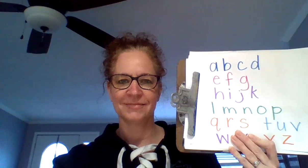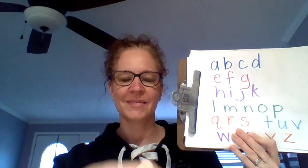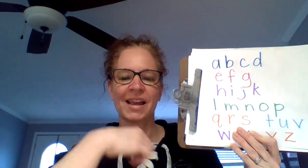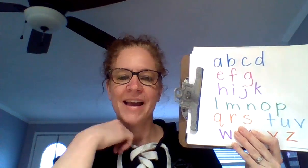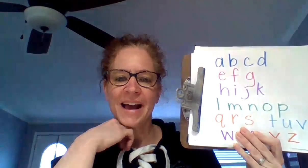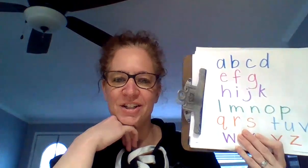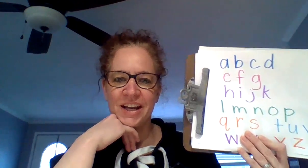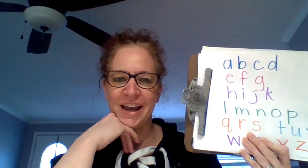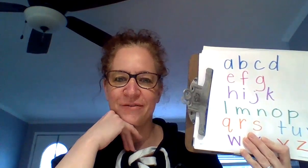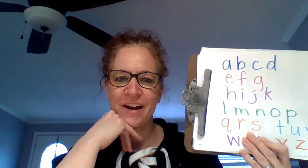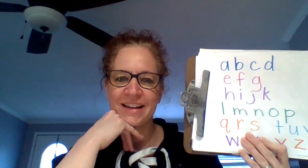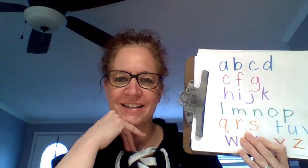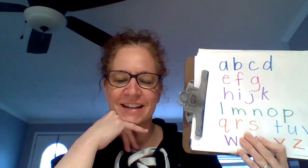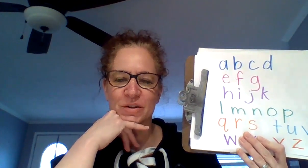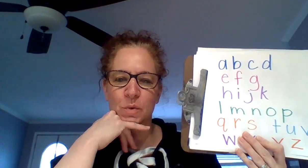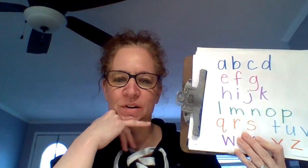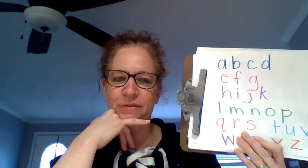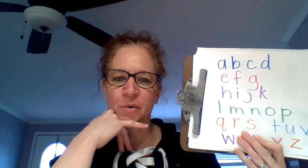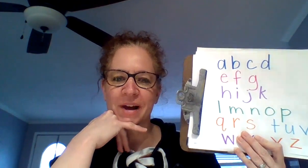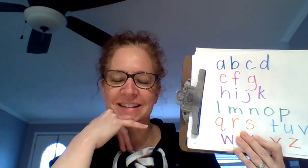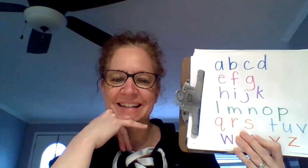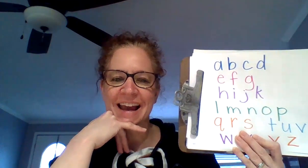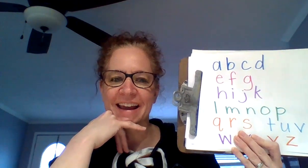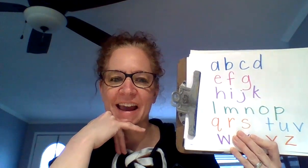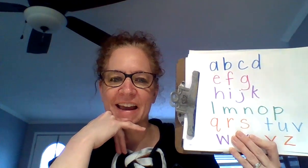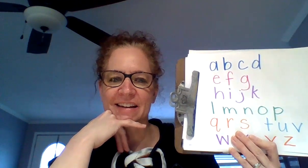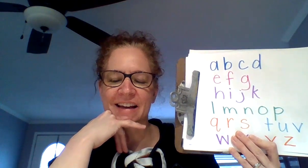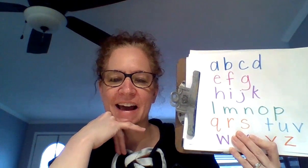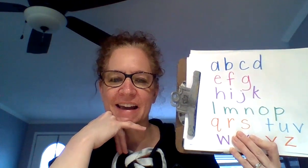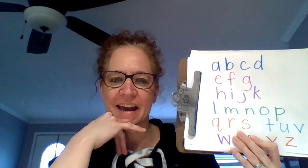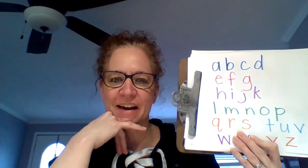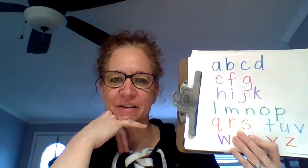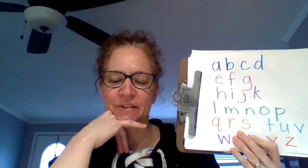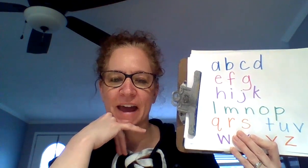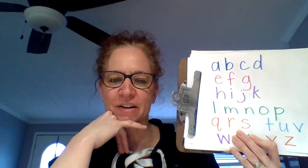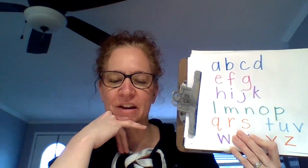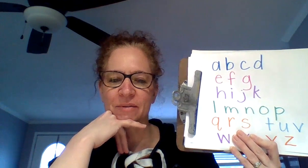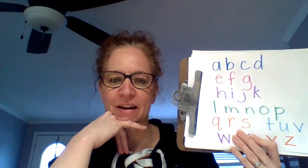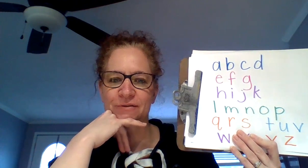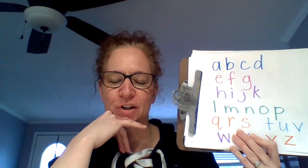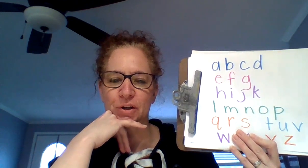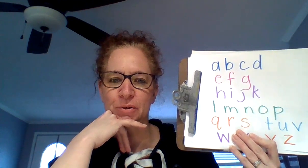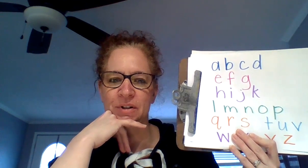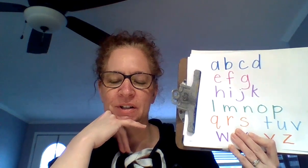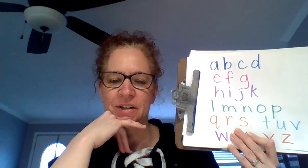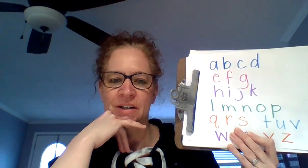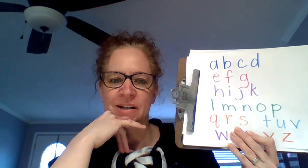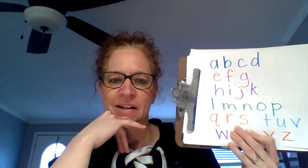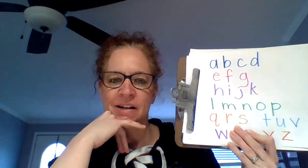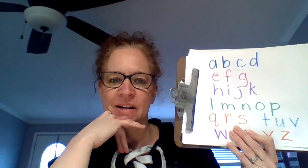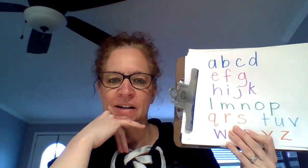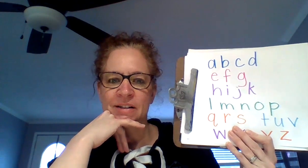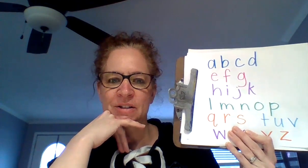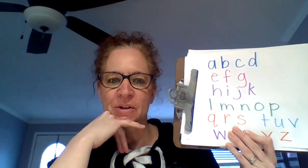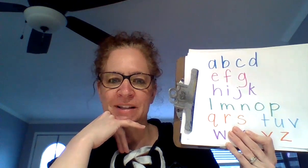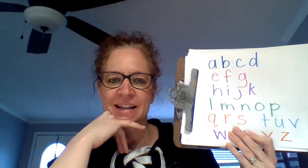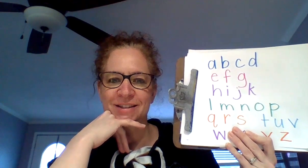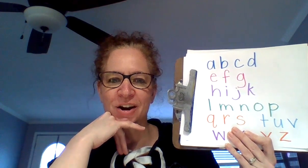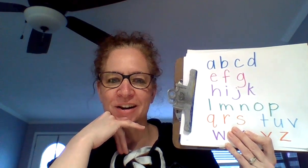Hi JK friends. It's wonderful Wednesday and I have Hagerty ready for you. So let's get started.